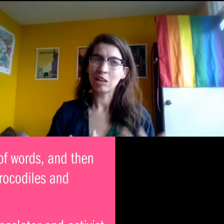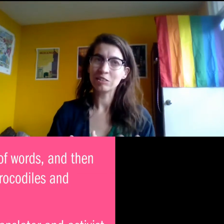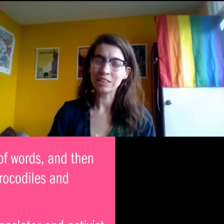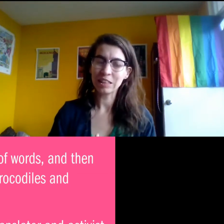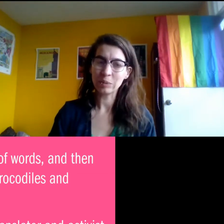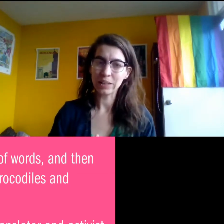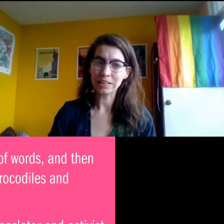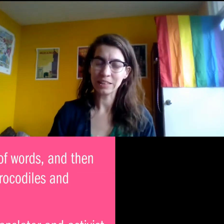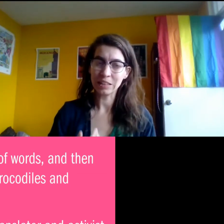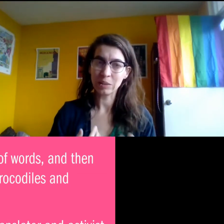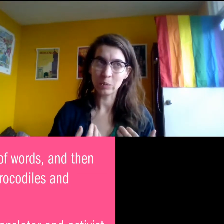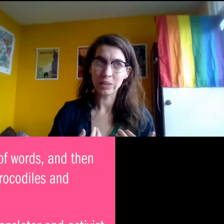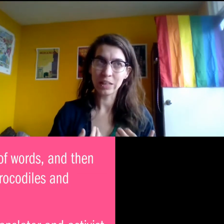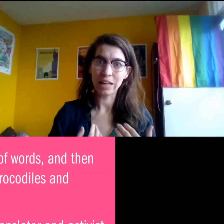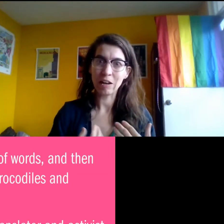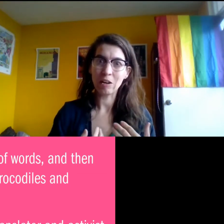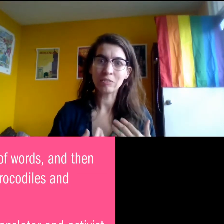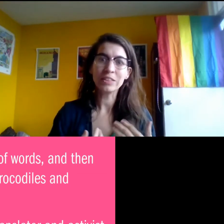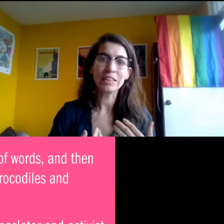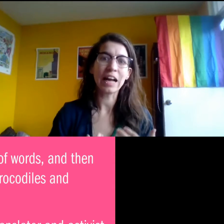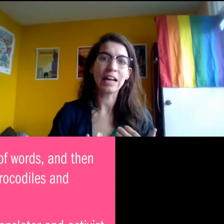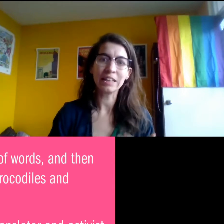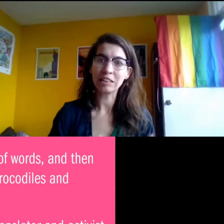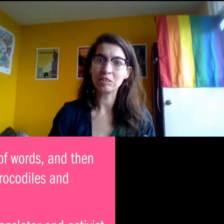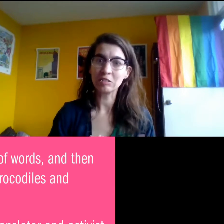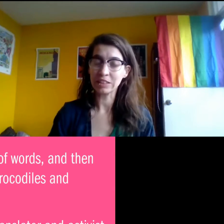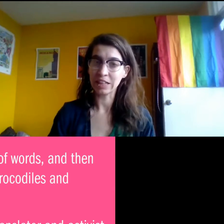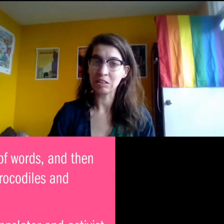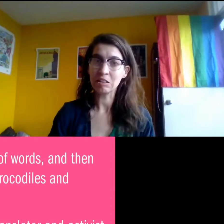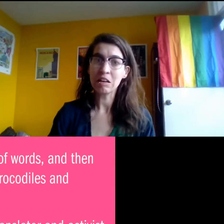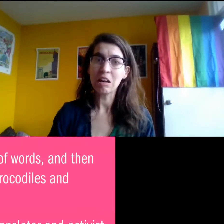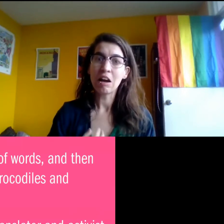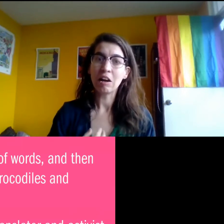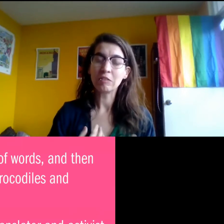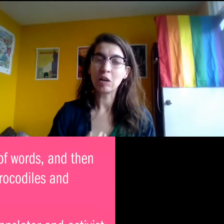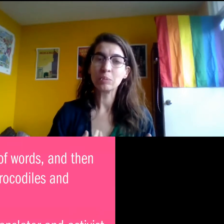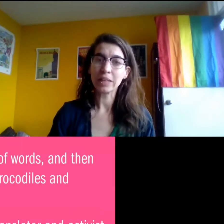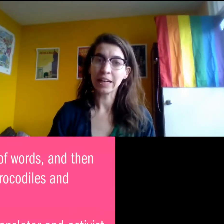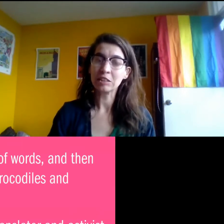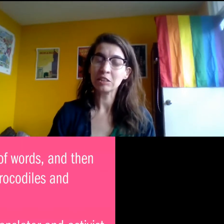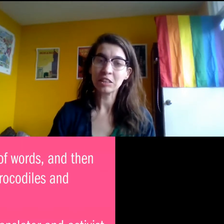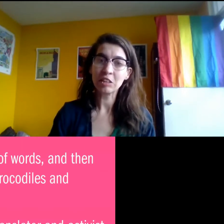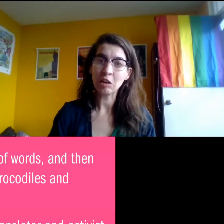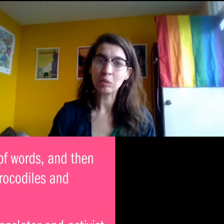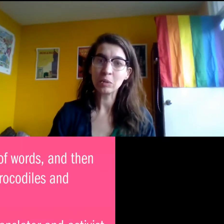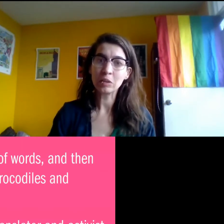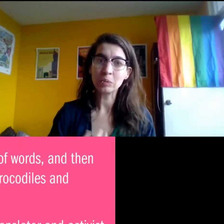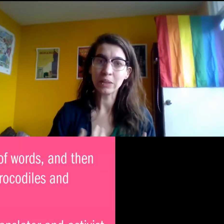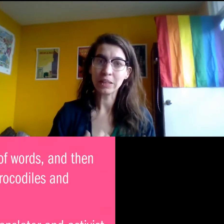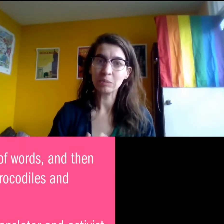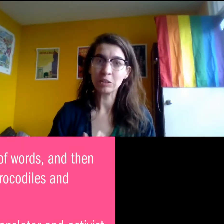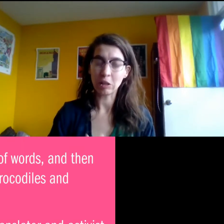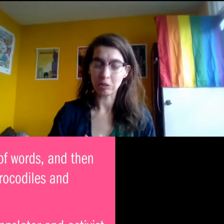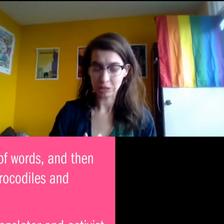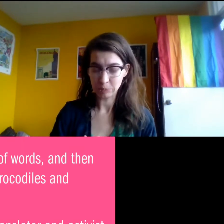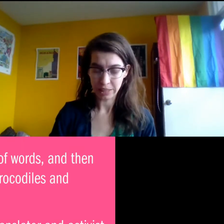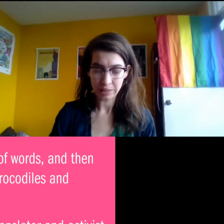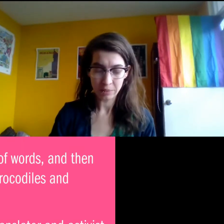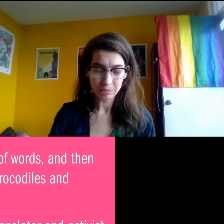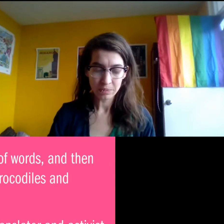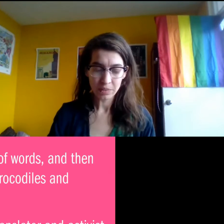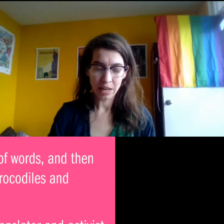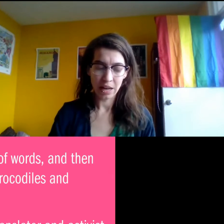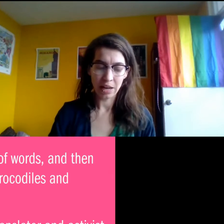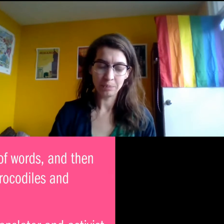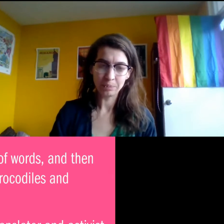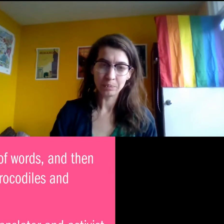understand when I say that we often add an extra layer of complication in the art world when it comes to art speak.